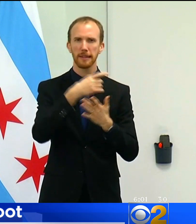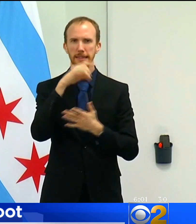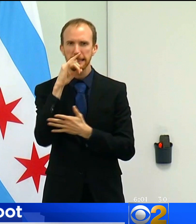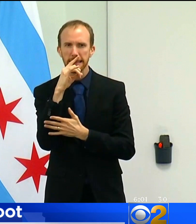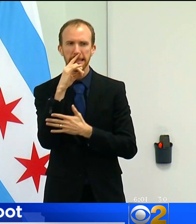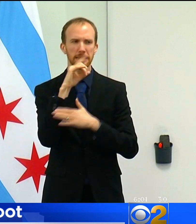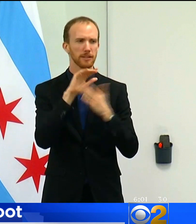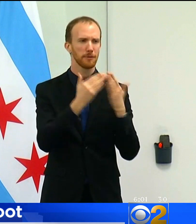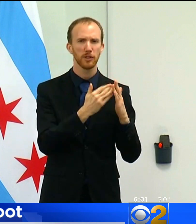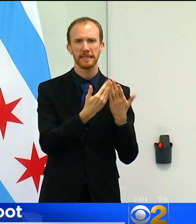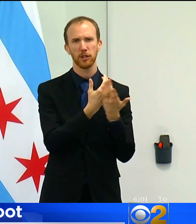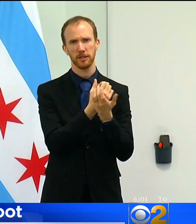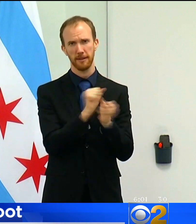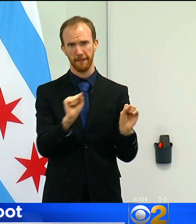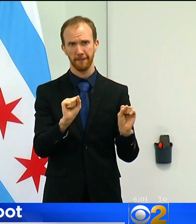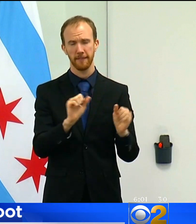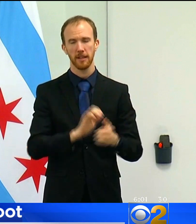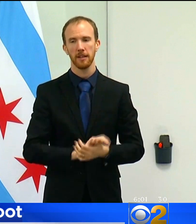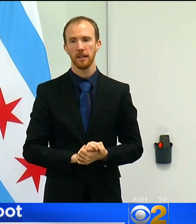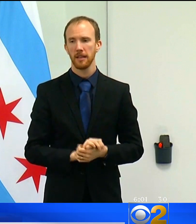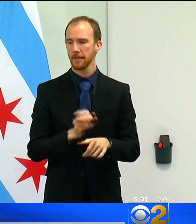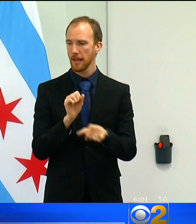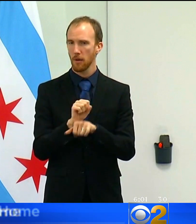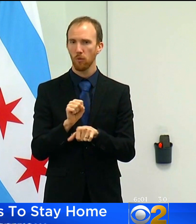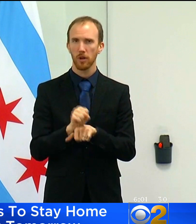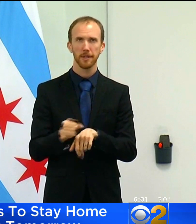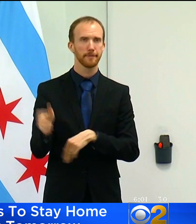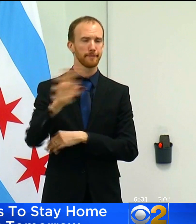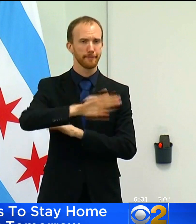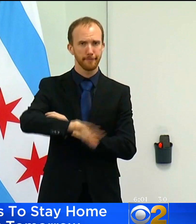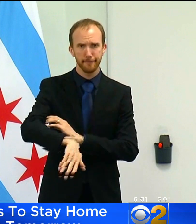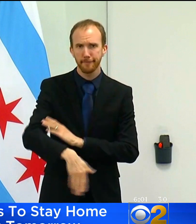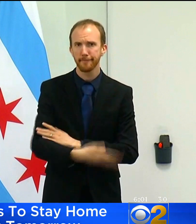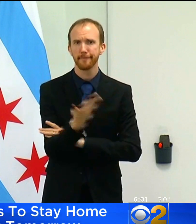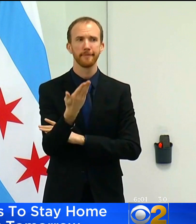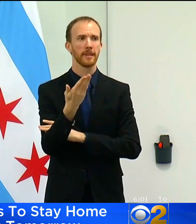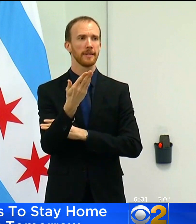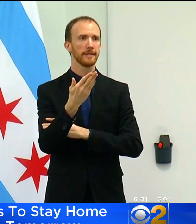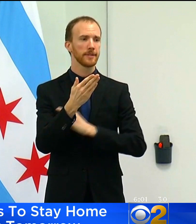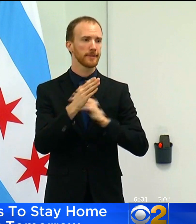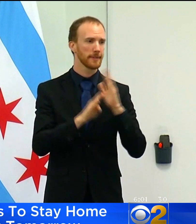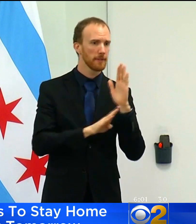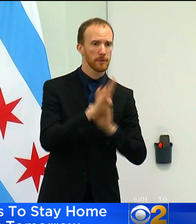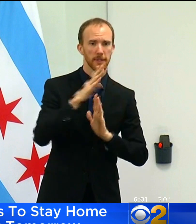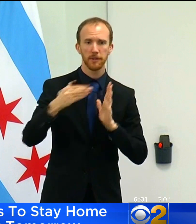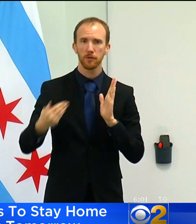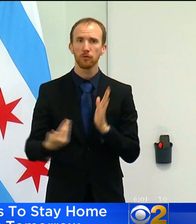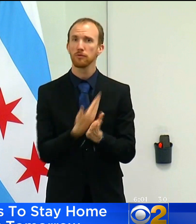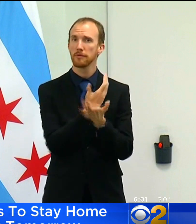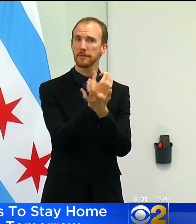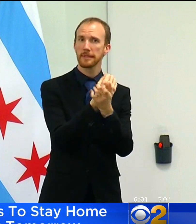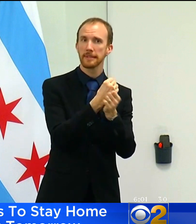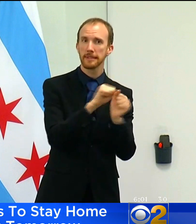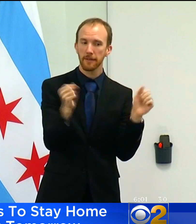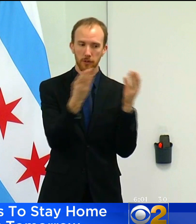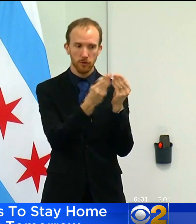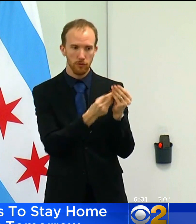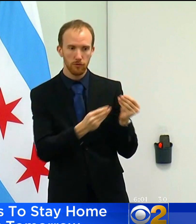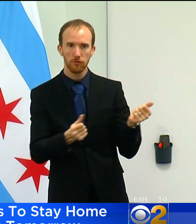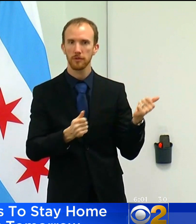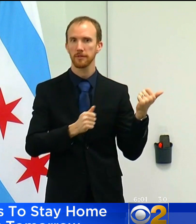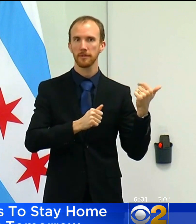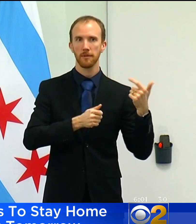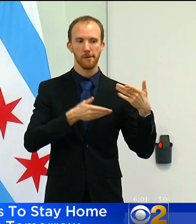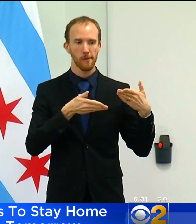safe. They've worked night and day to successfully develop safe solutions for in-person instruction and finding